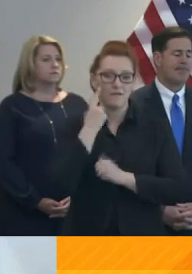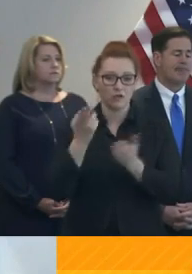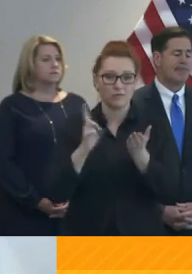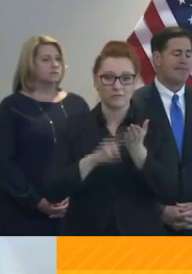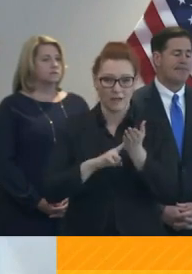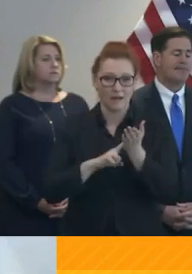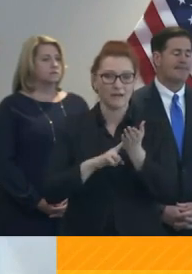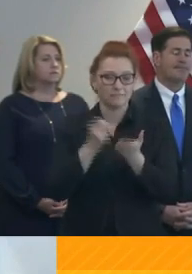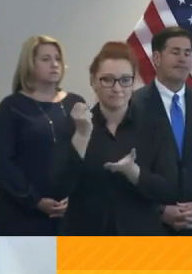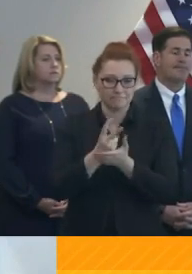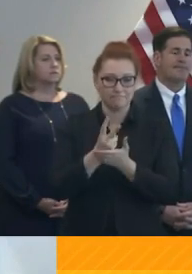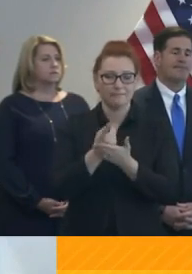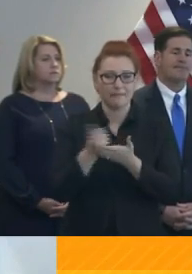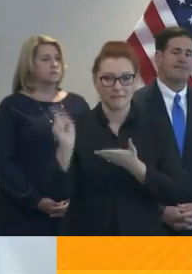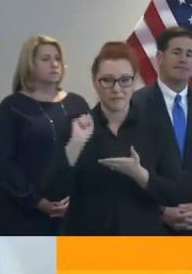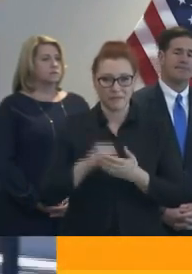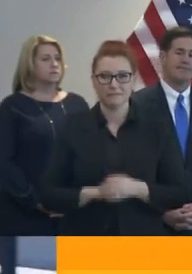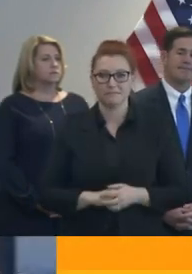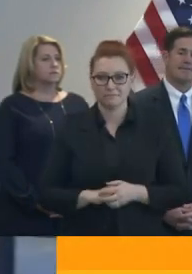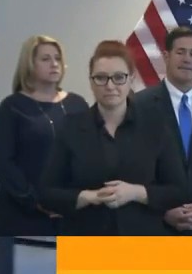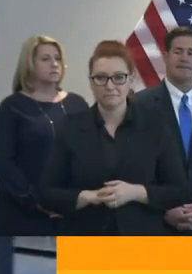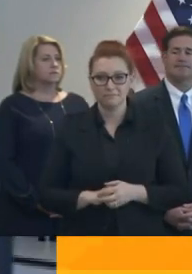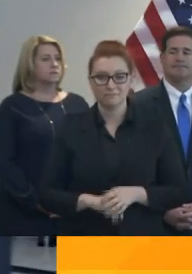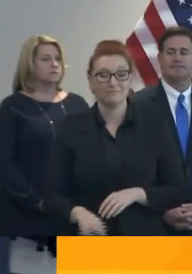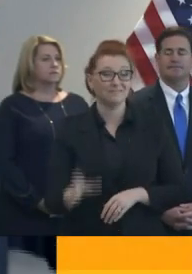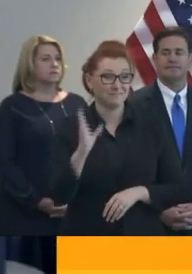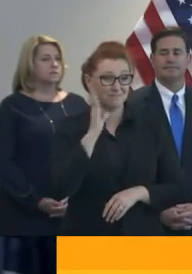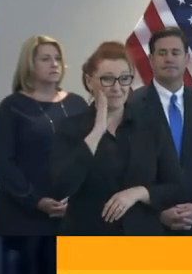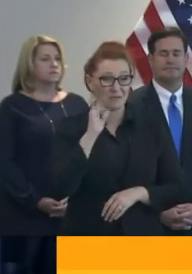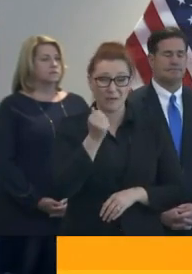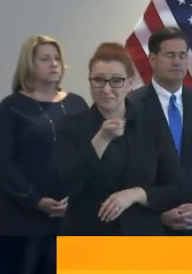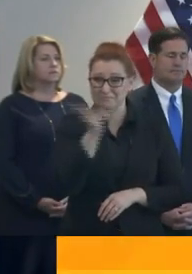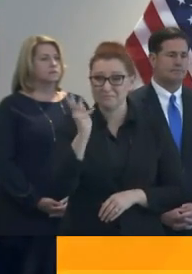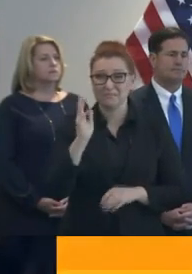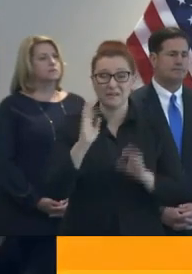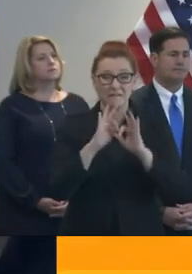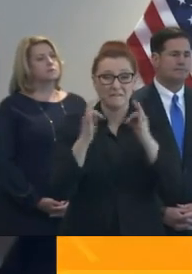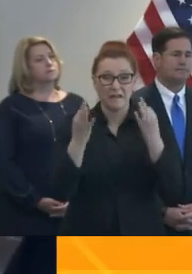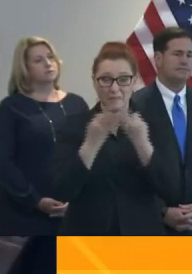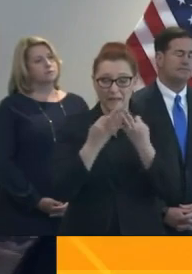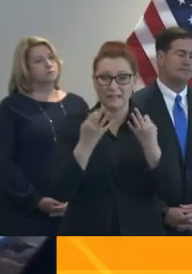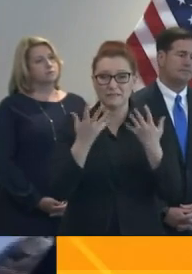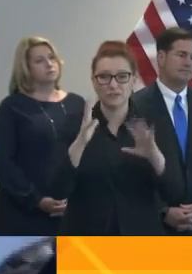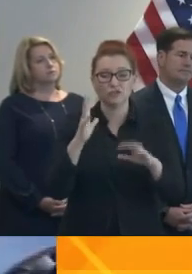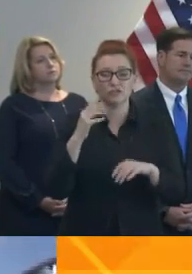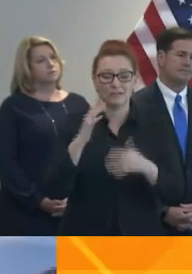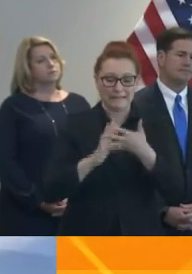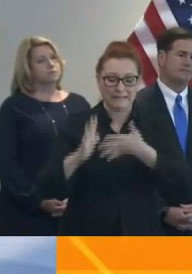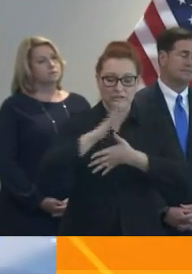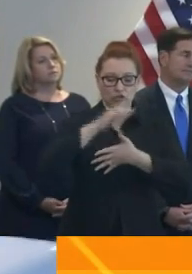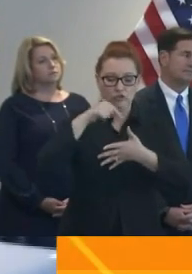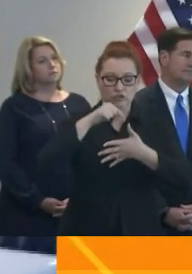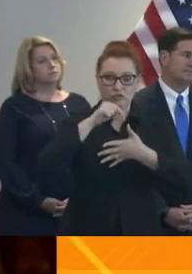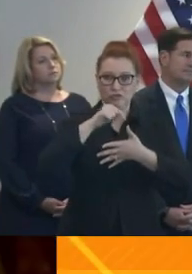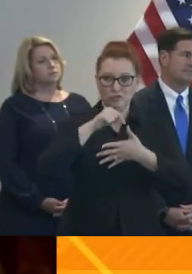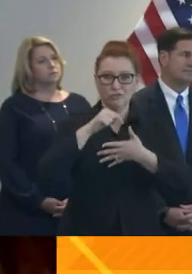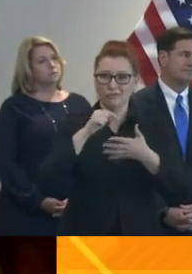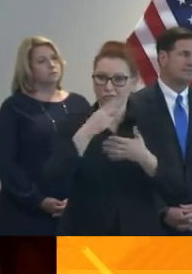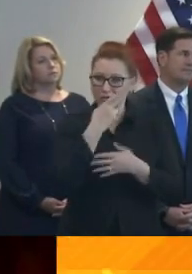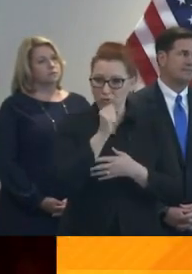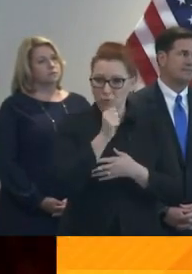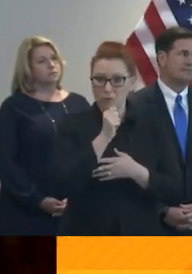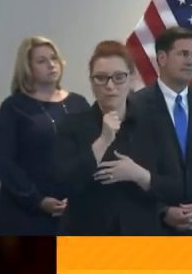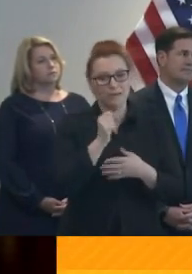I know families with seniors expecting to graduate this May are worried about how this will affect graduation. At